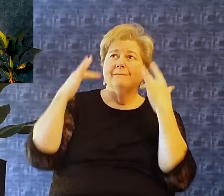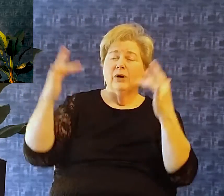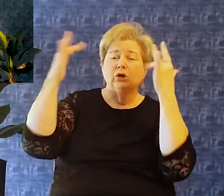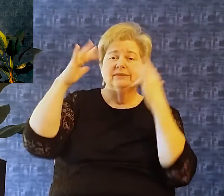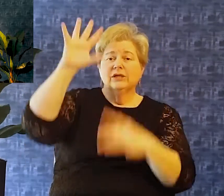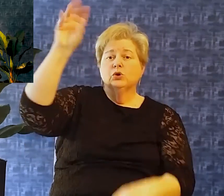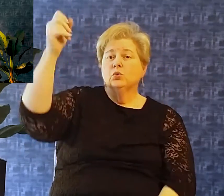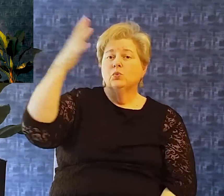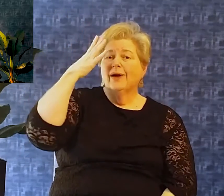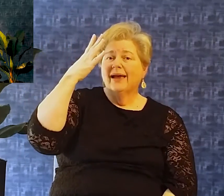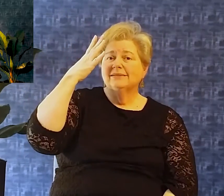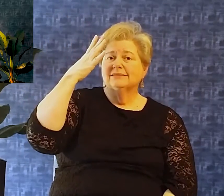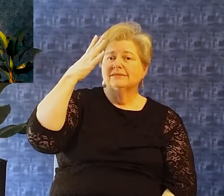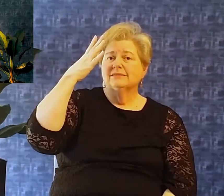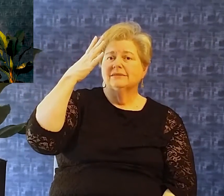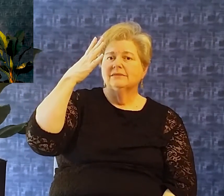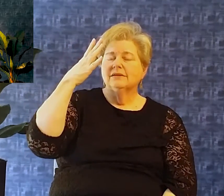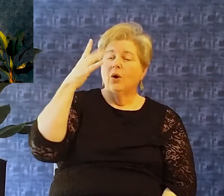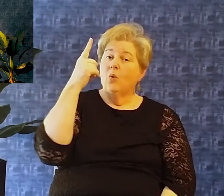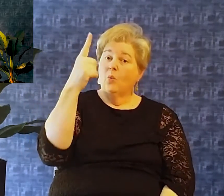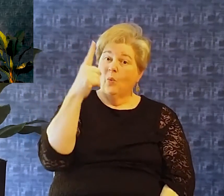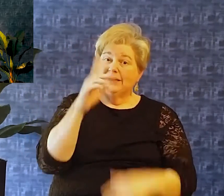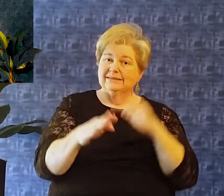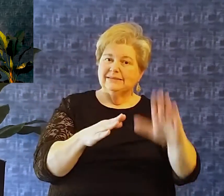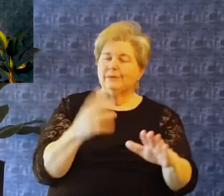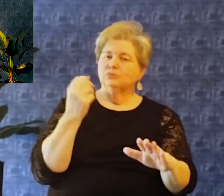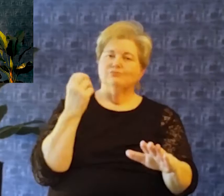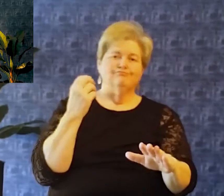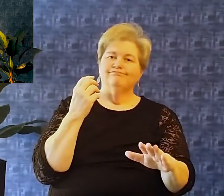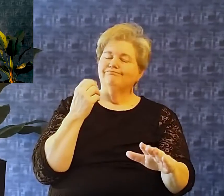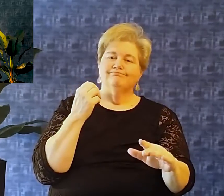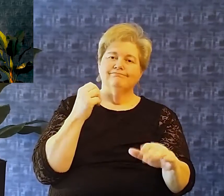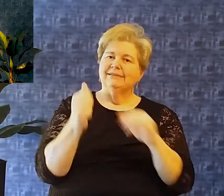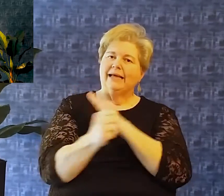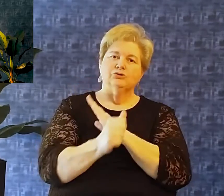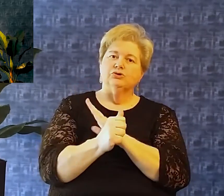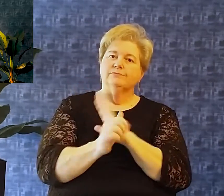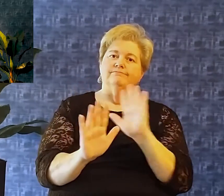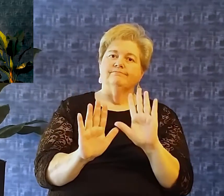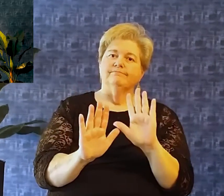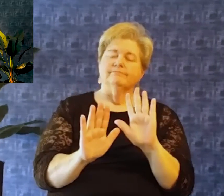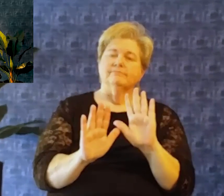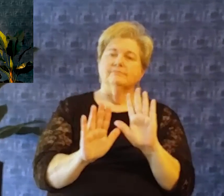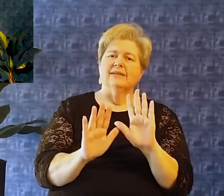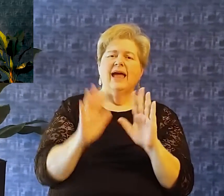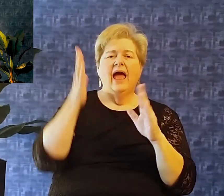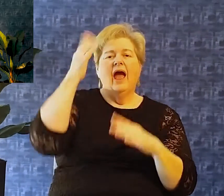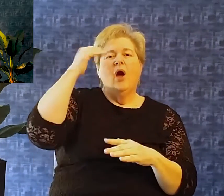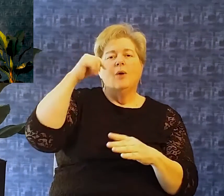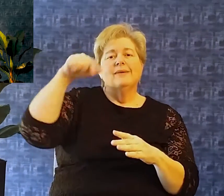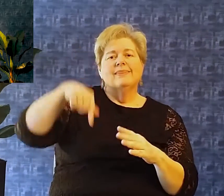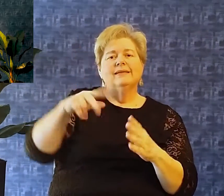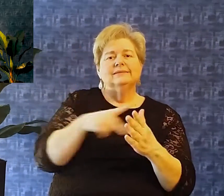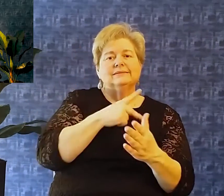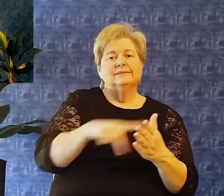And mercy And grace of God Is one too many I hope this psalm